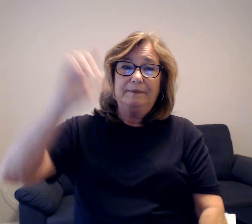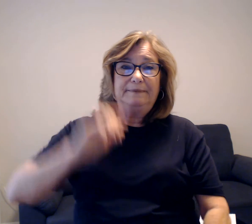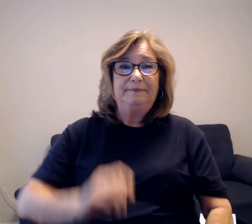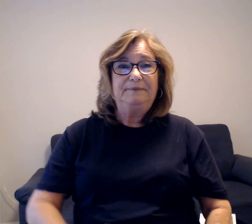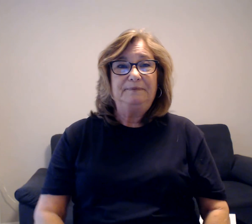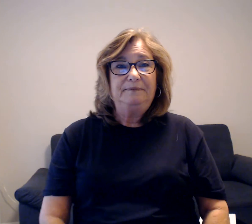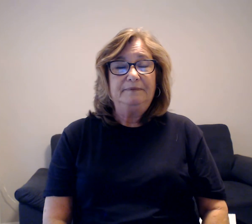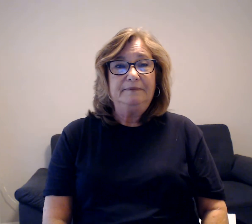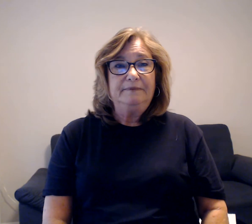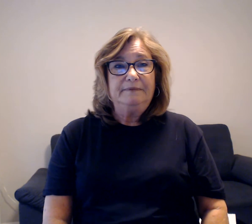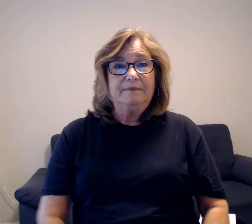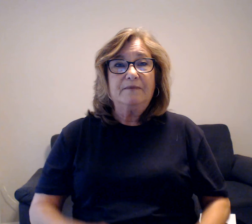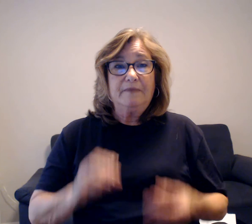Number 20.